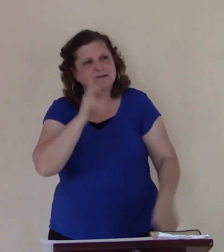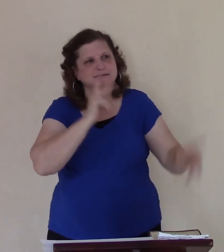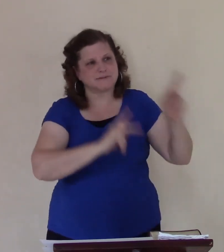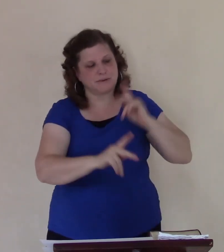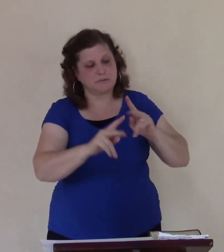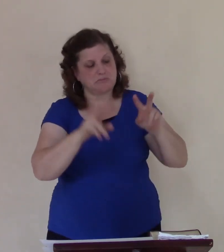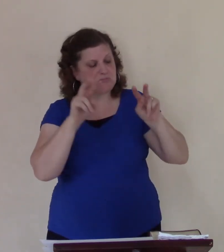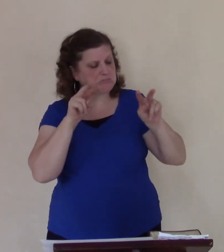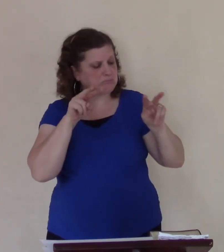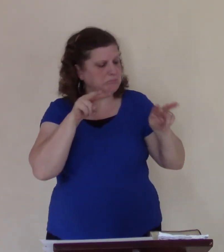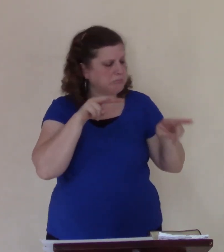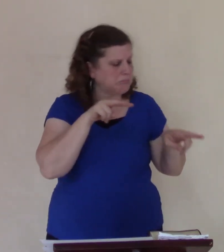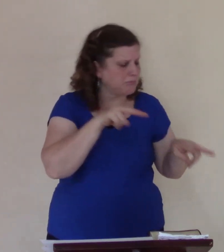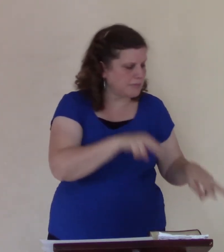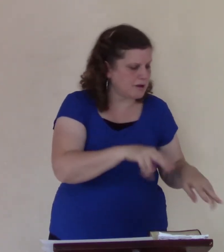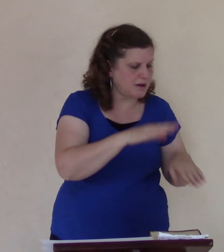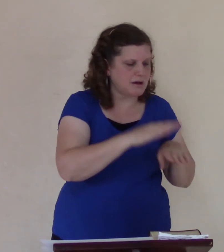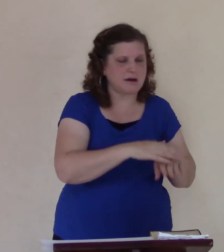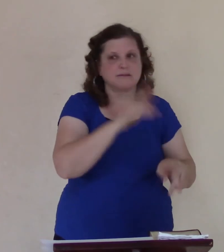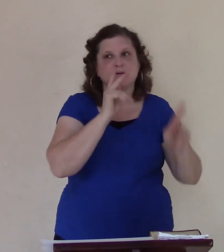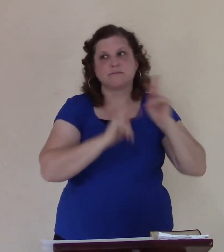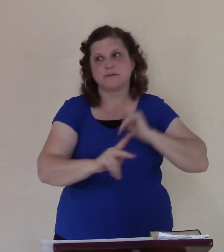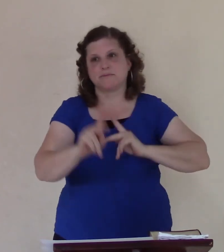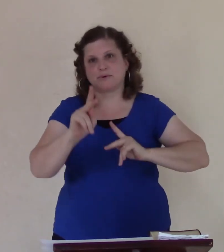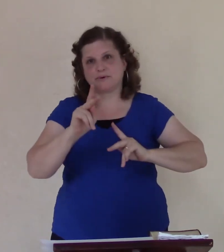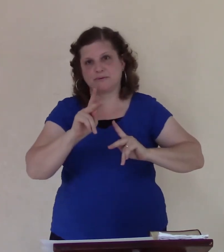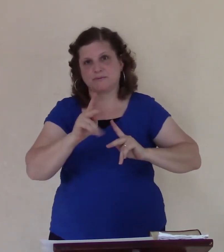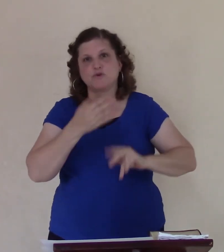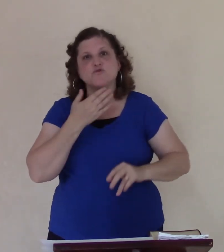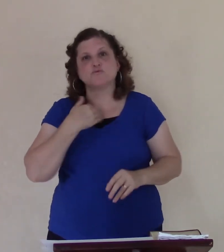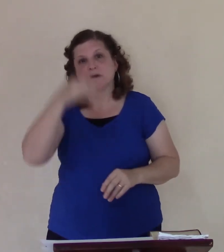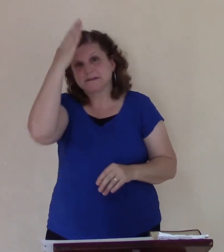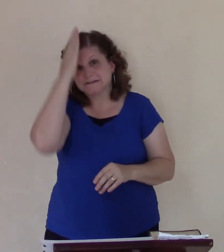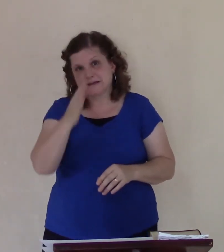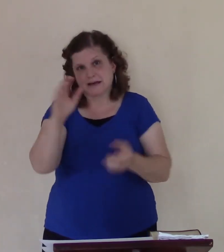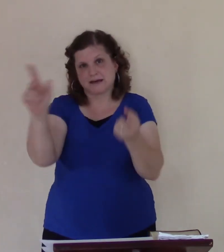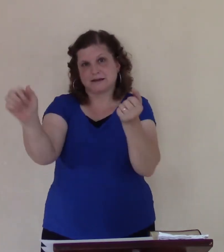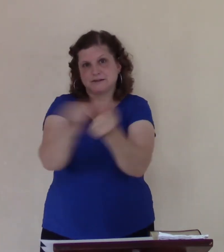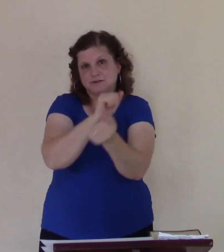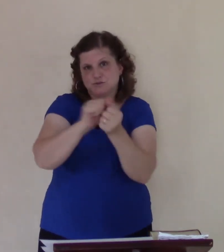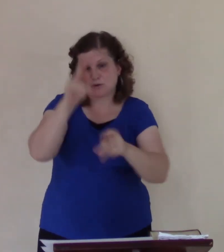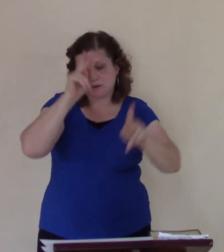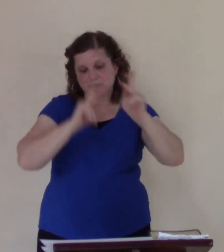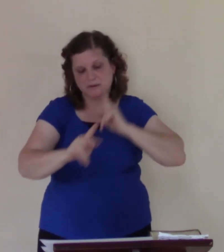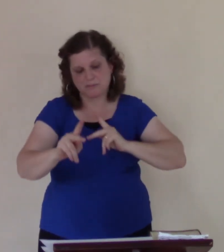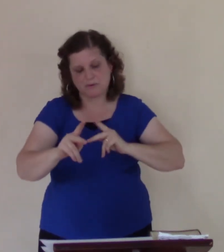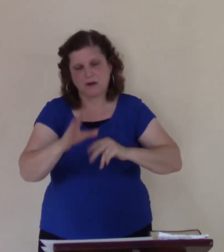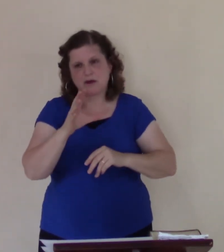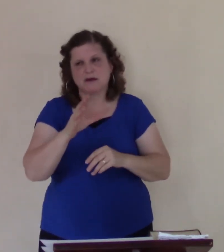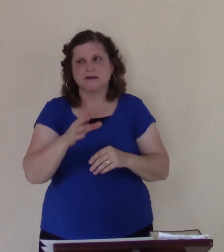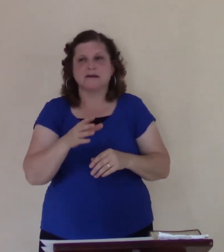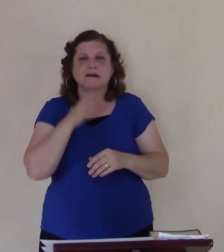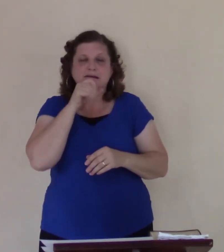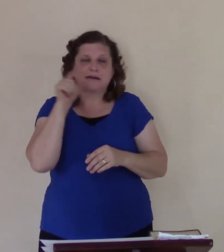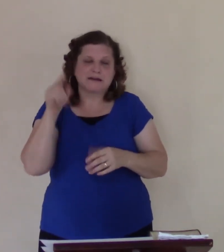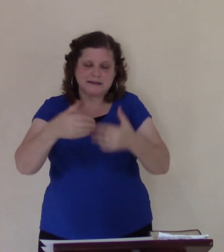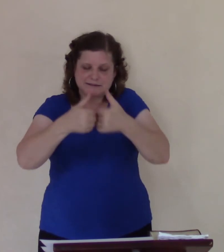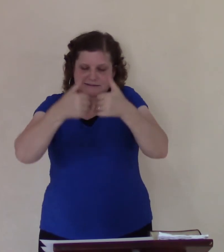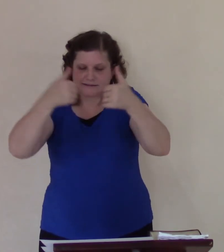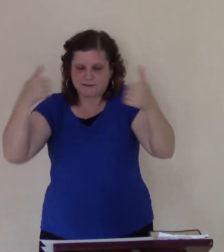upon those people. He still wants God to destroy those people. So he disassociates himself with them. He goes away from